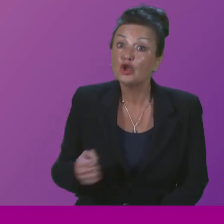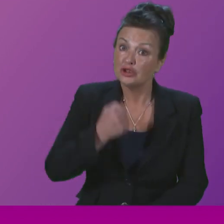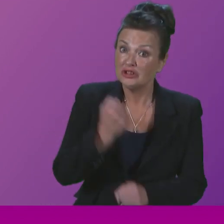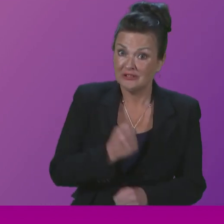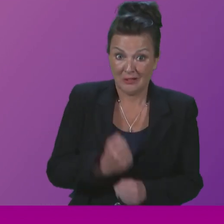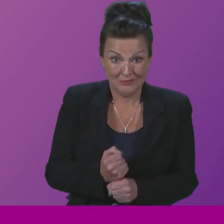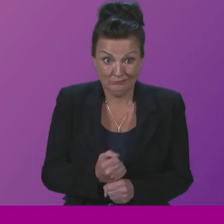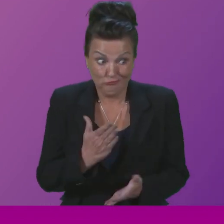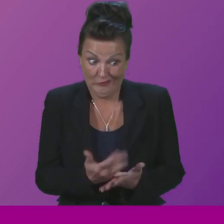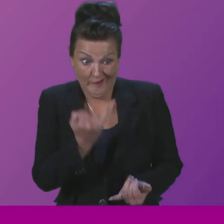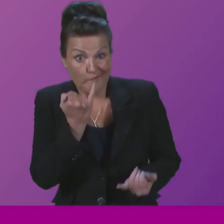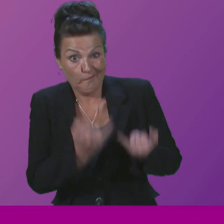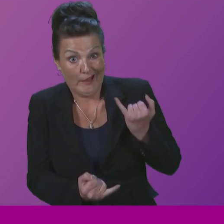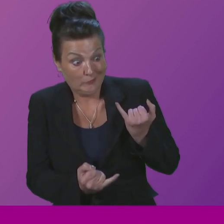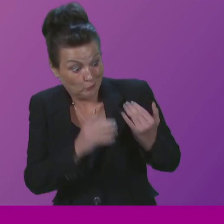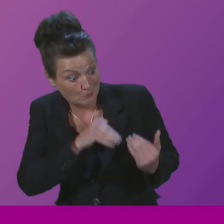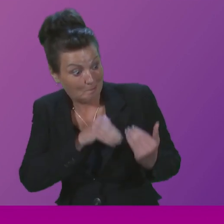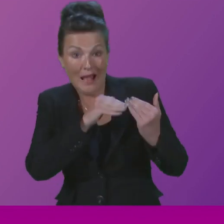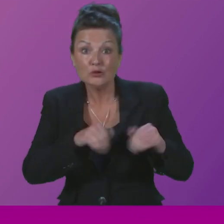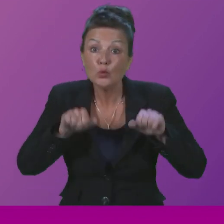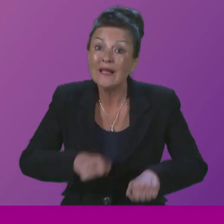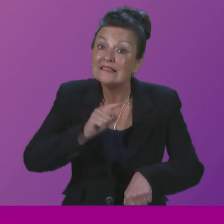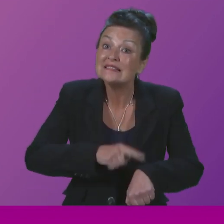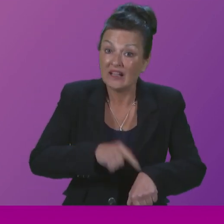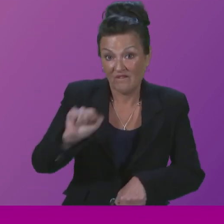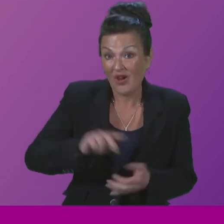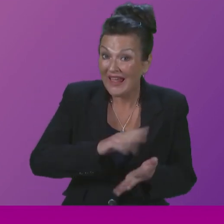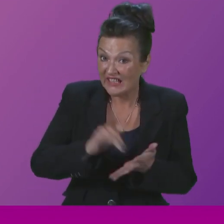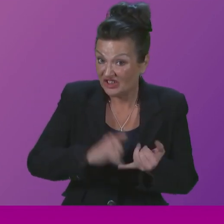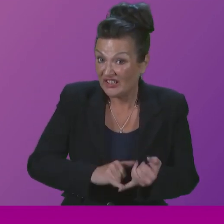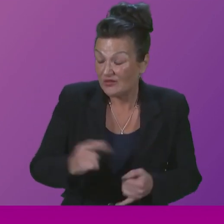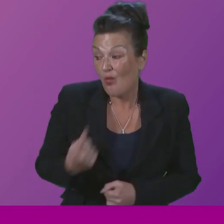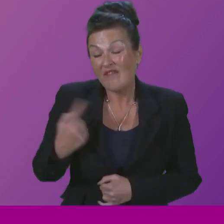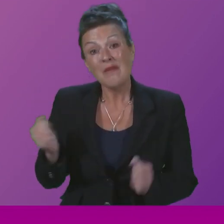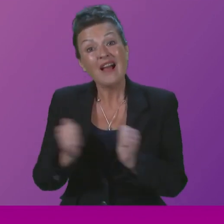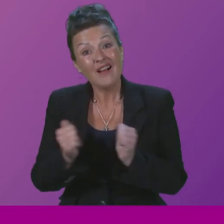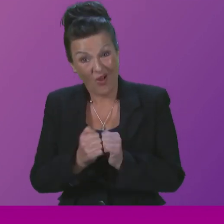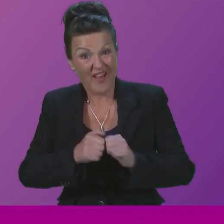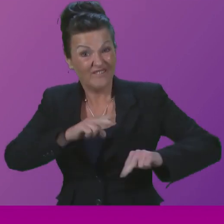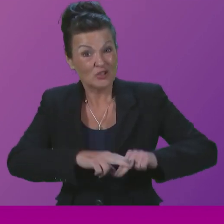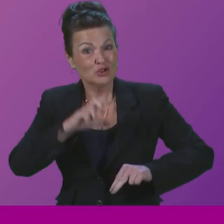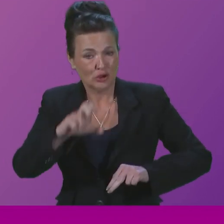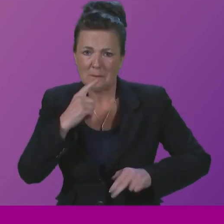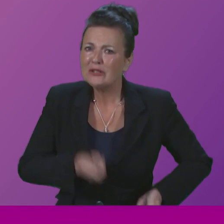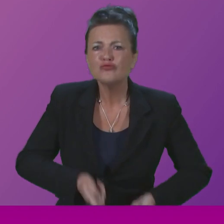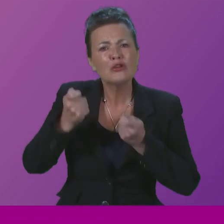waiting times is costing lives. In February, my colleague Faisal Chowdhury raised the case of Anne Sinclair, who was waiting